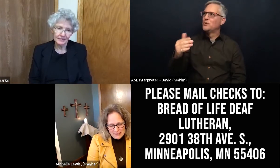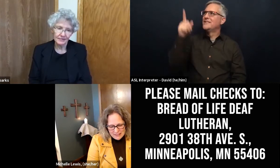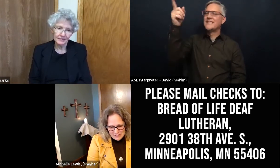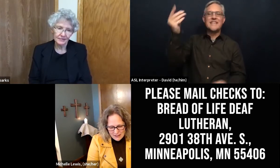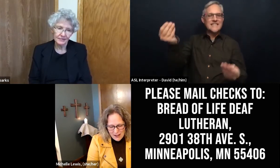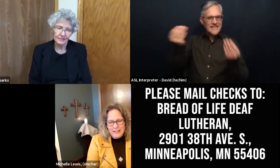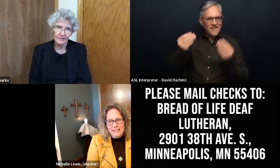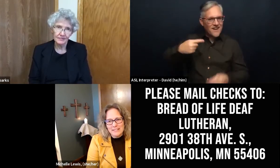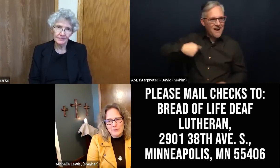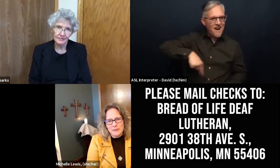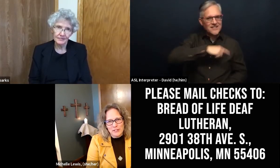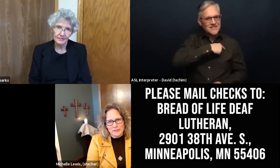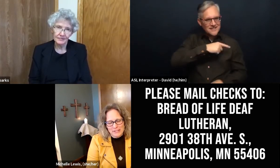God is so generous.